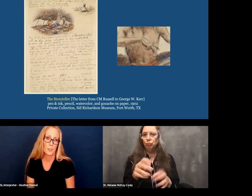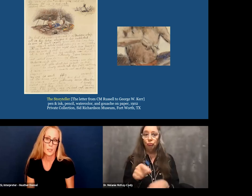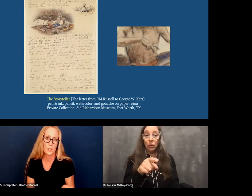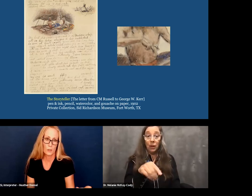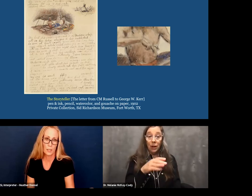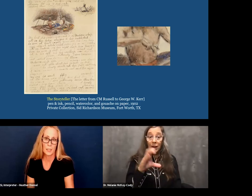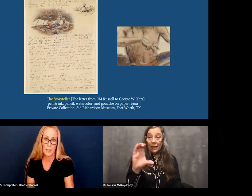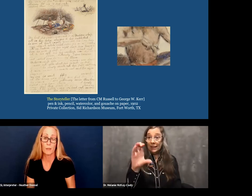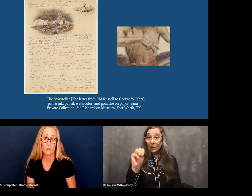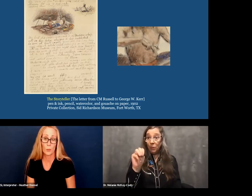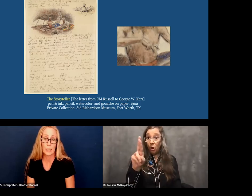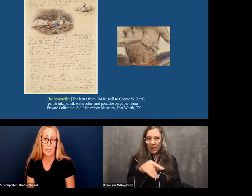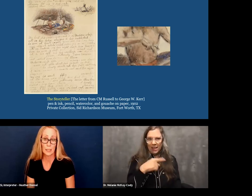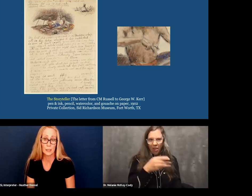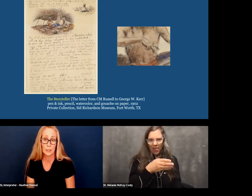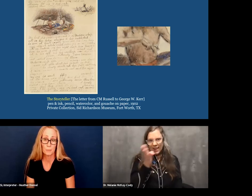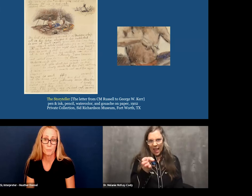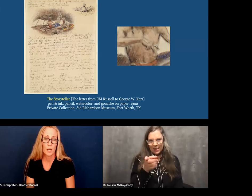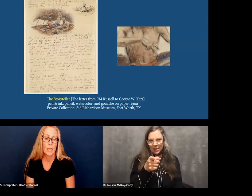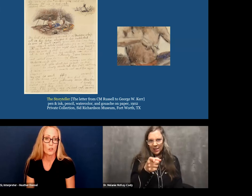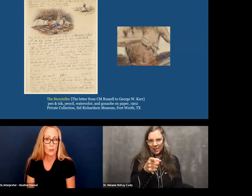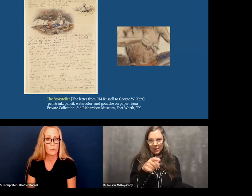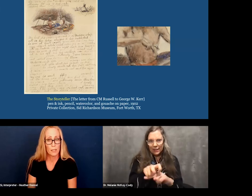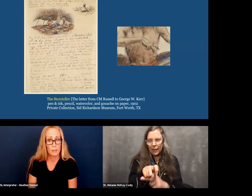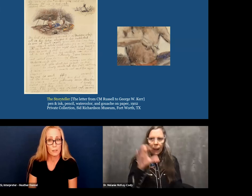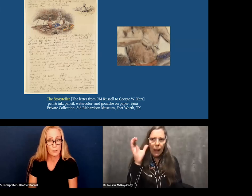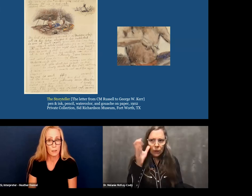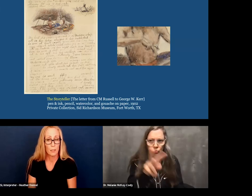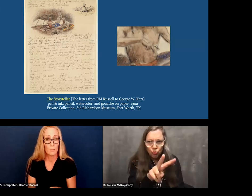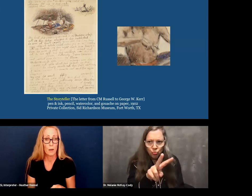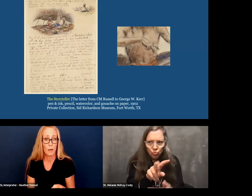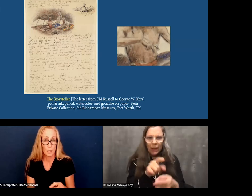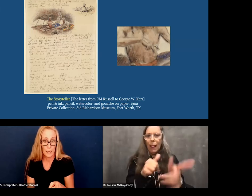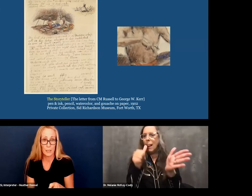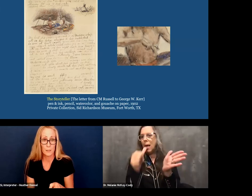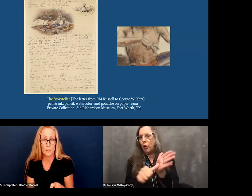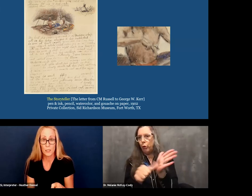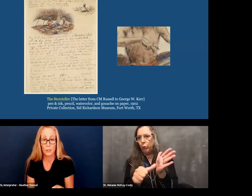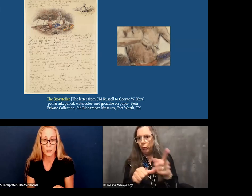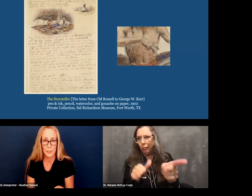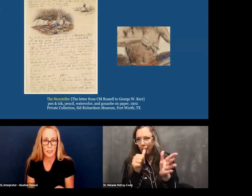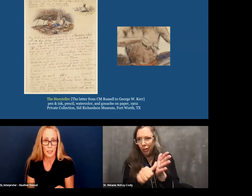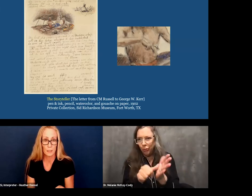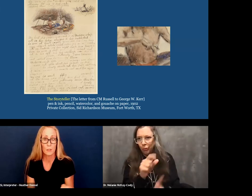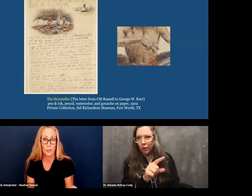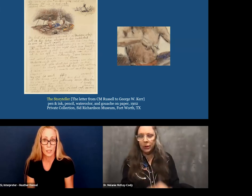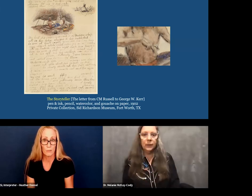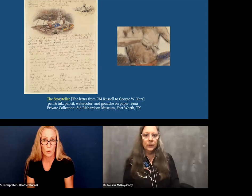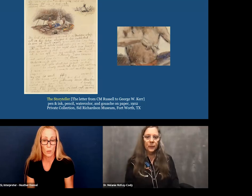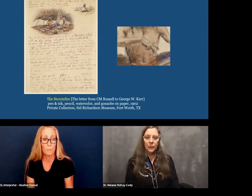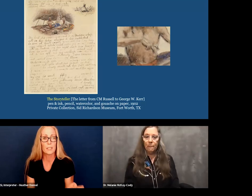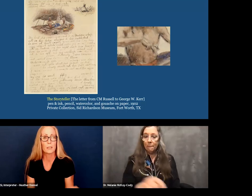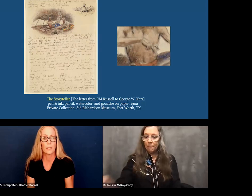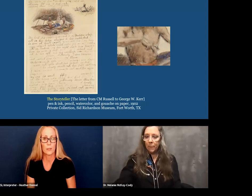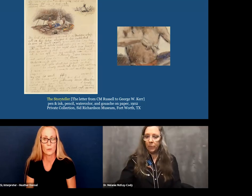But this is an example of storytelling. And Charles Russell is sitting there listening to the